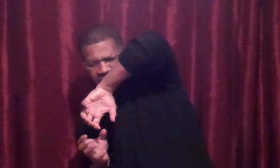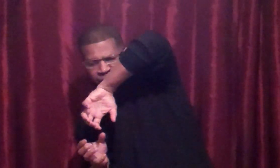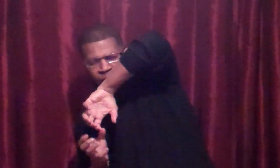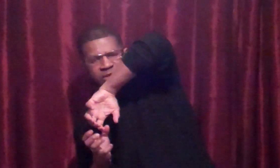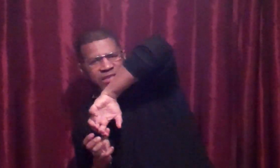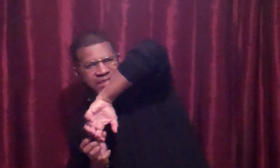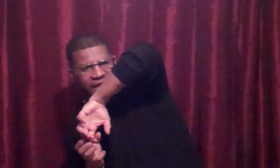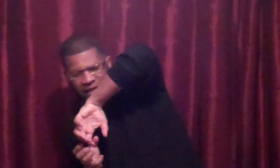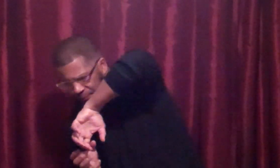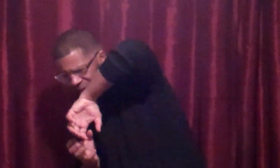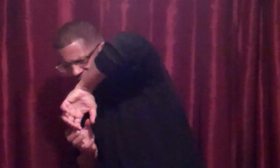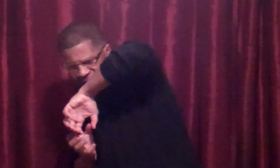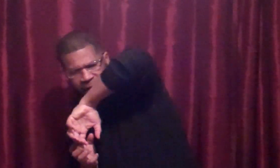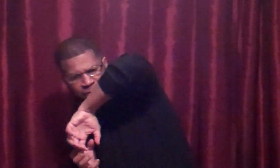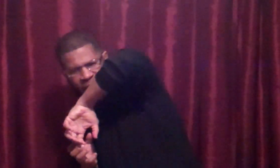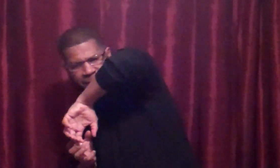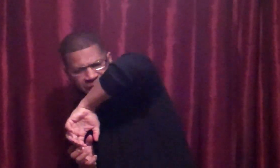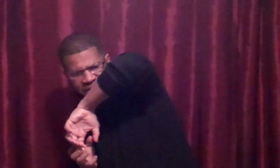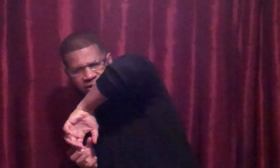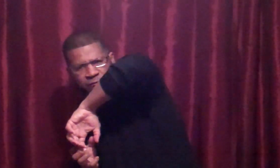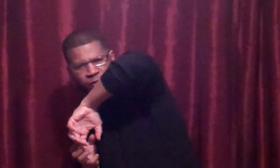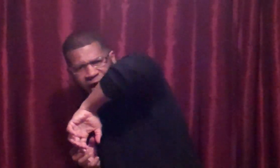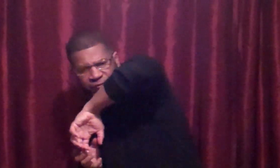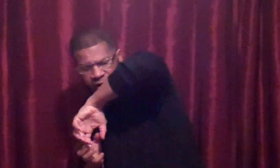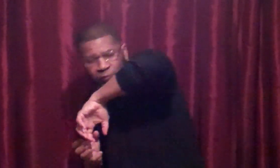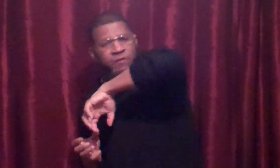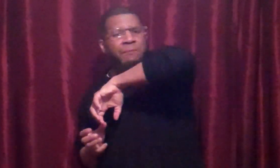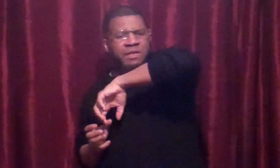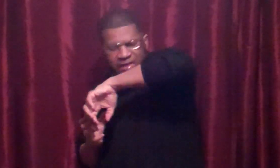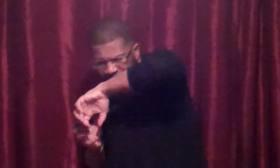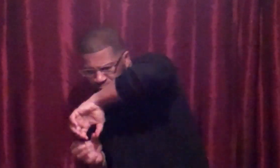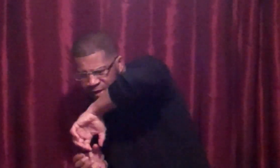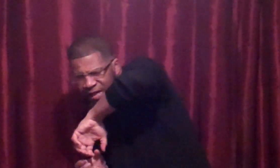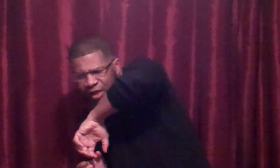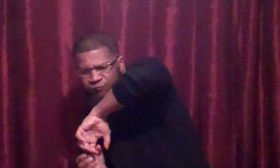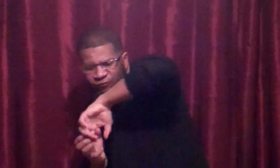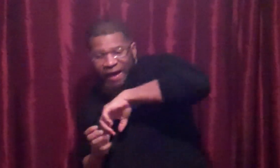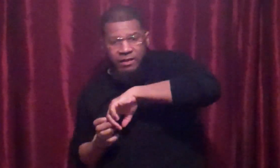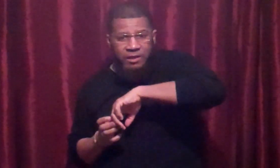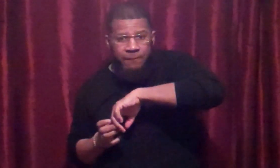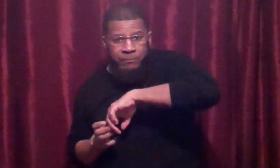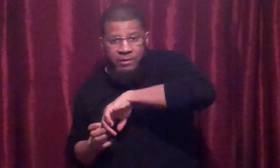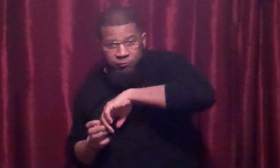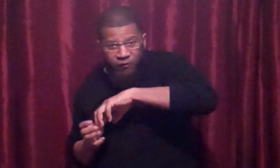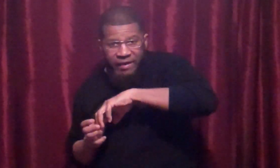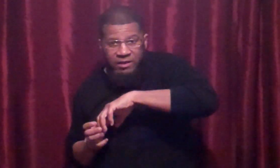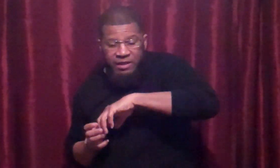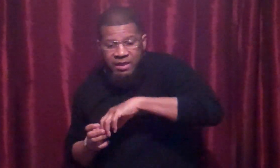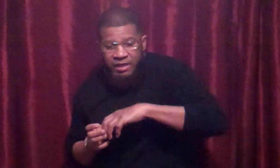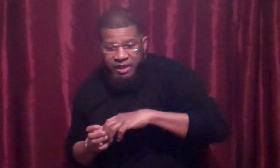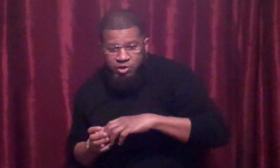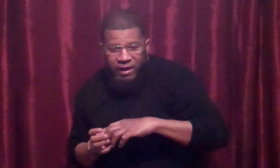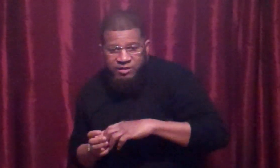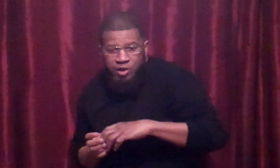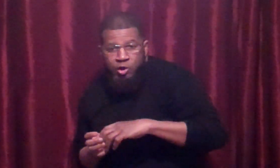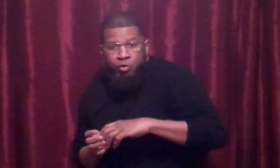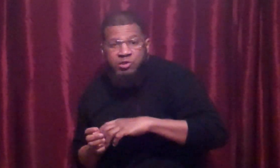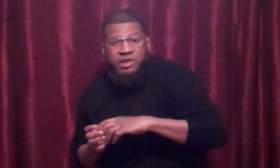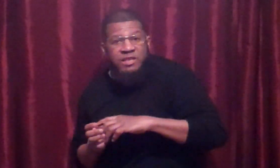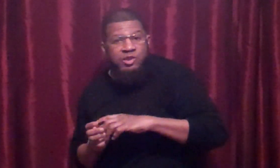I'm forcing his head up. And I'm dropping my center of gravity. Hopefully, I'm in a camera. And finally, finally, he tries to loosen his